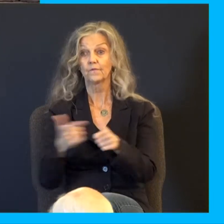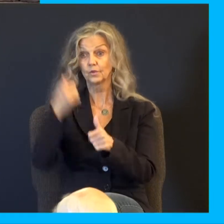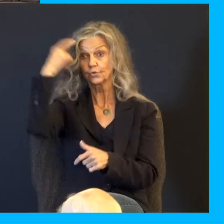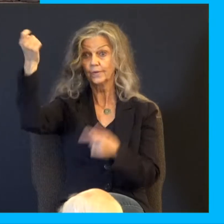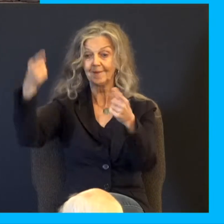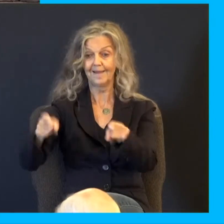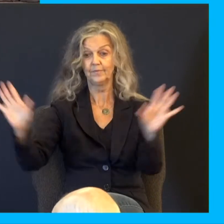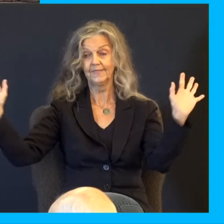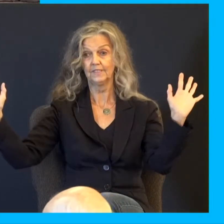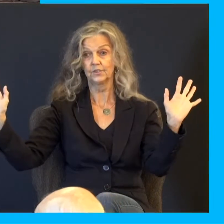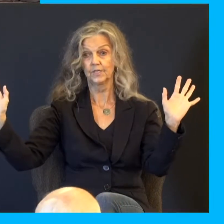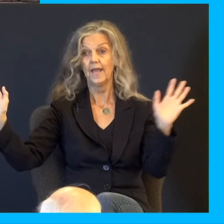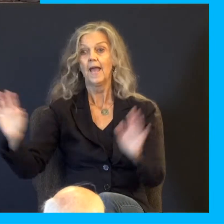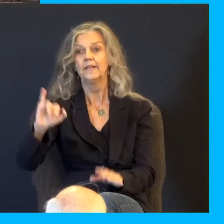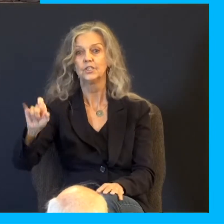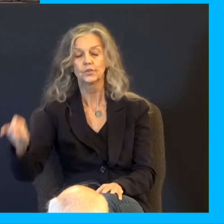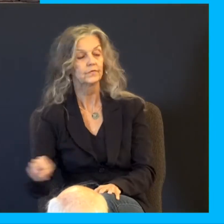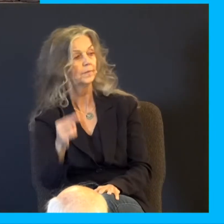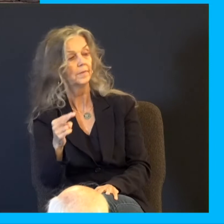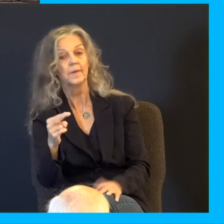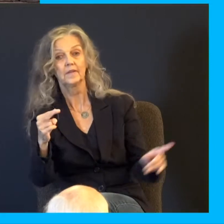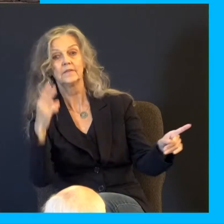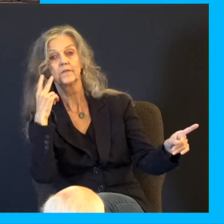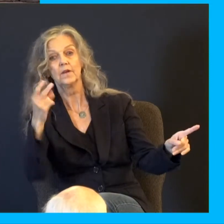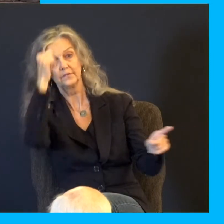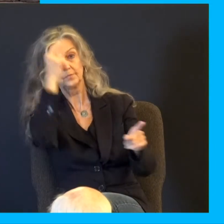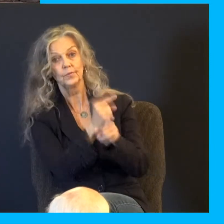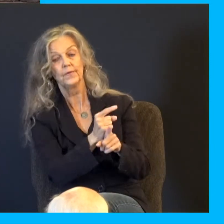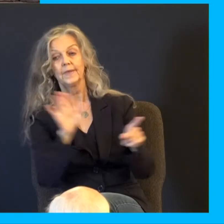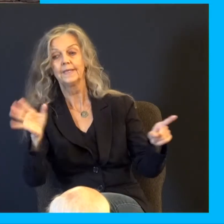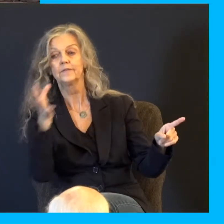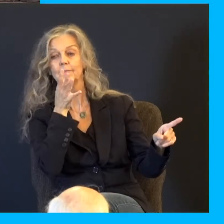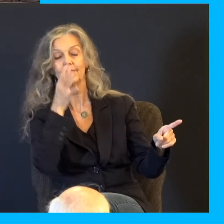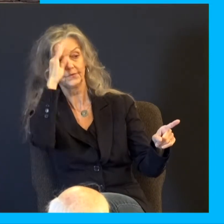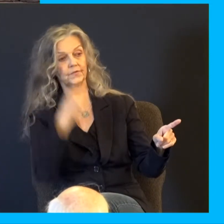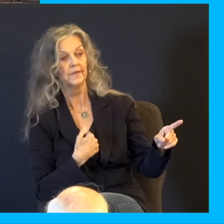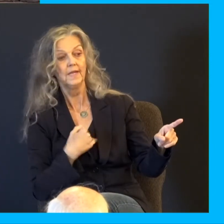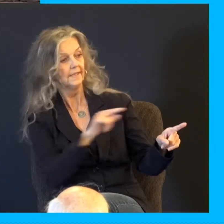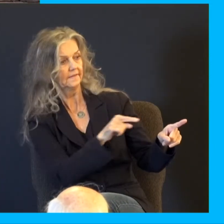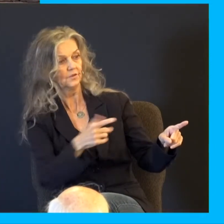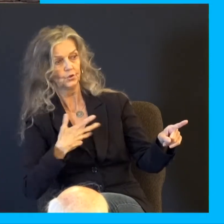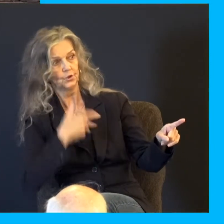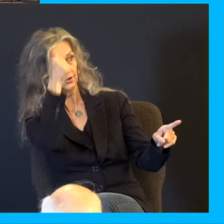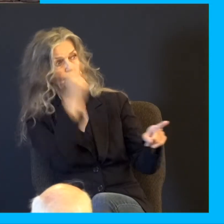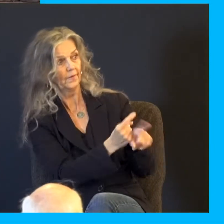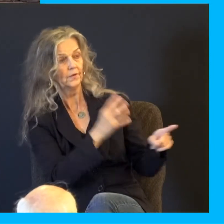And he lifted up his eyes, and he saw his brother Benjamin, his mother's son, and he said, Is this your younger brother, of whom ye spake unto me?